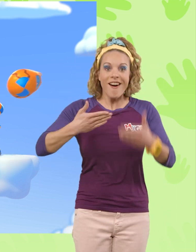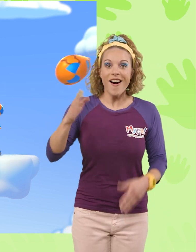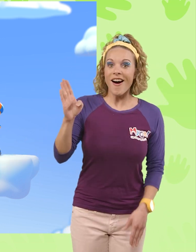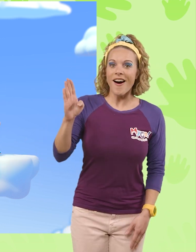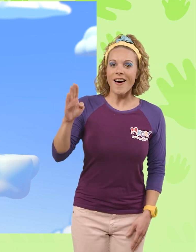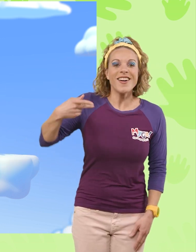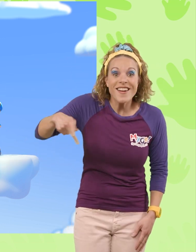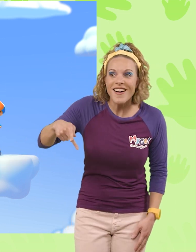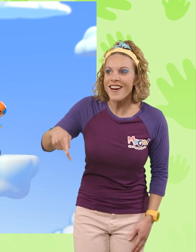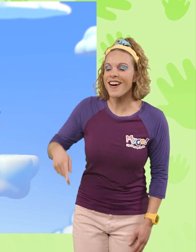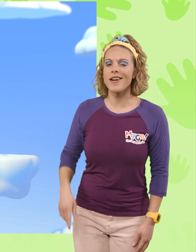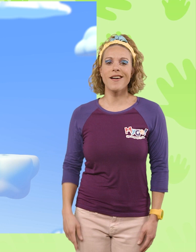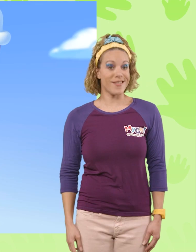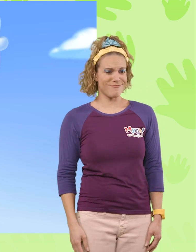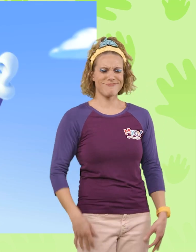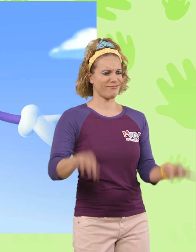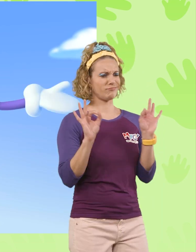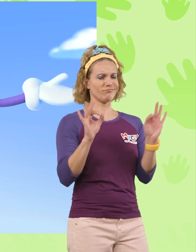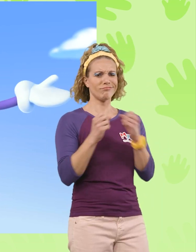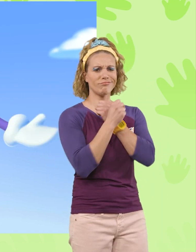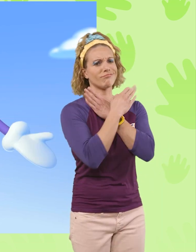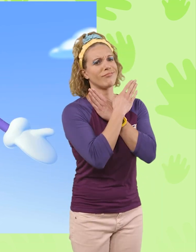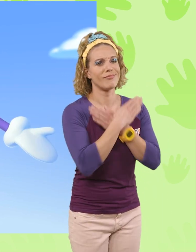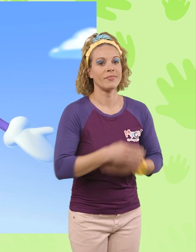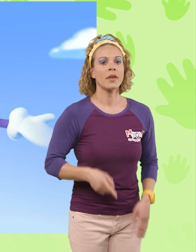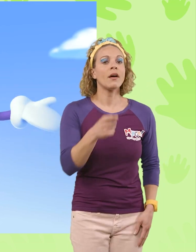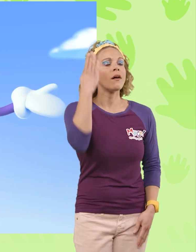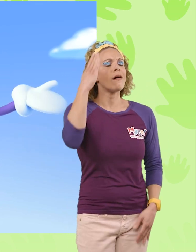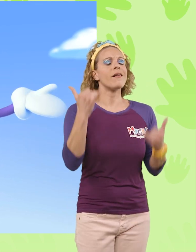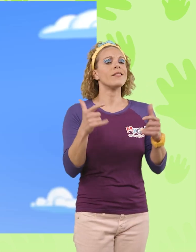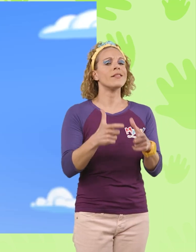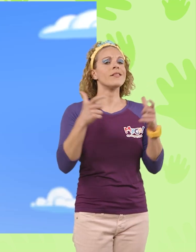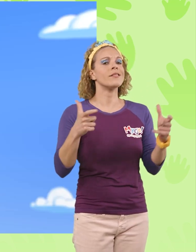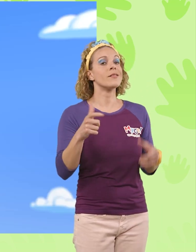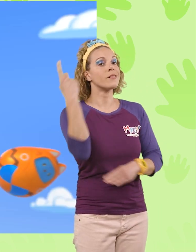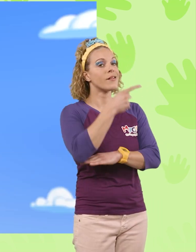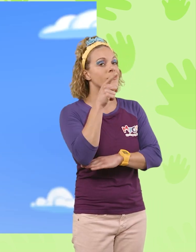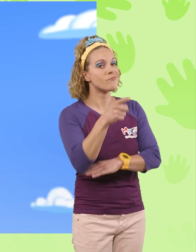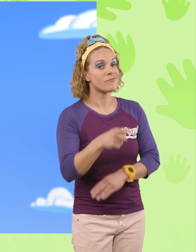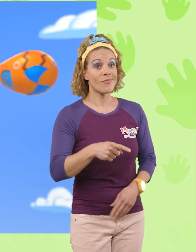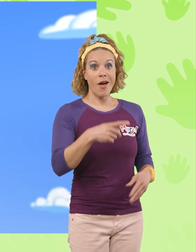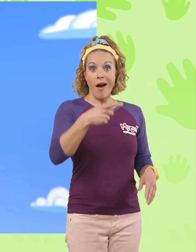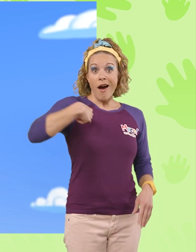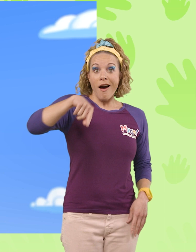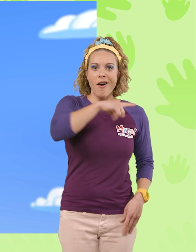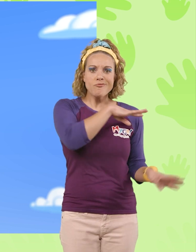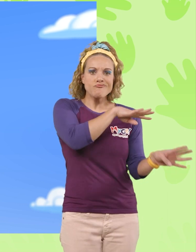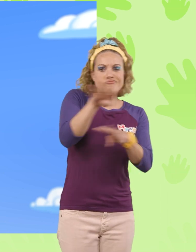indigo, violet! Wonderful job, Blippi! You know, today's a big day! We're doing a double rainbow